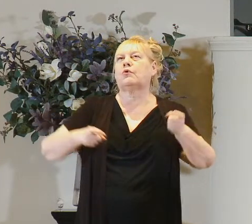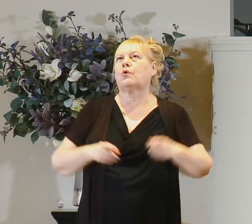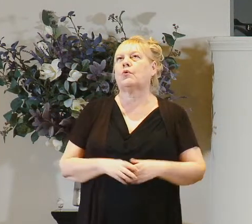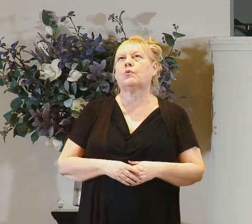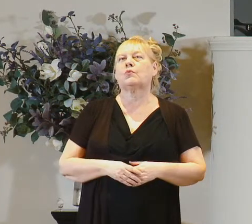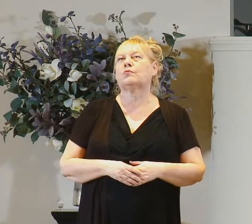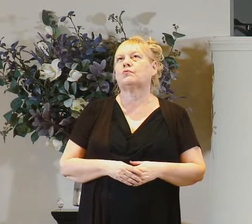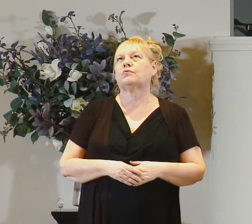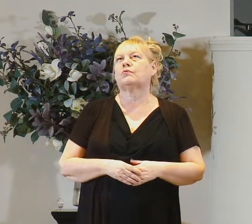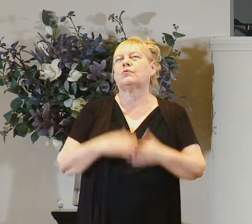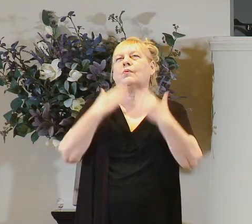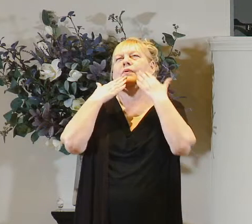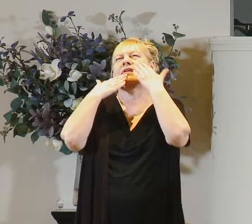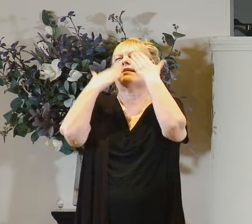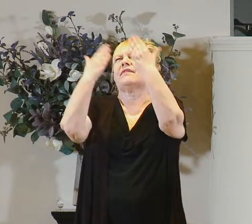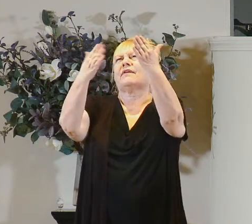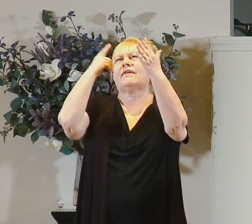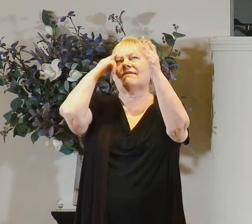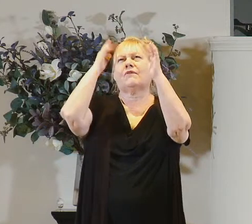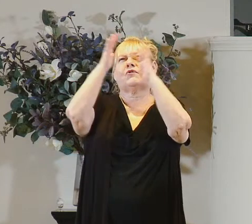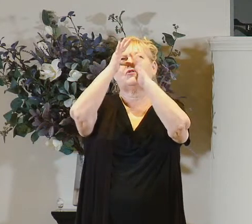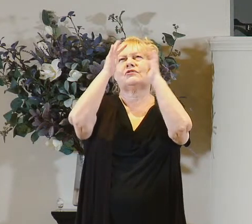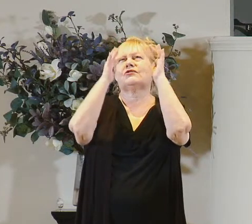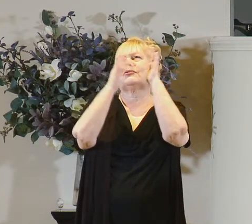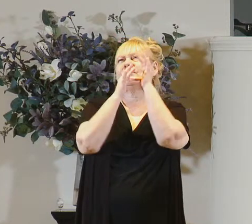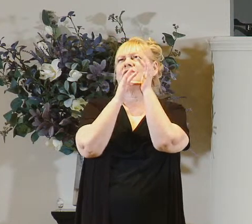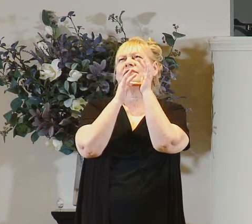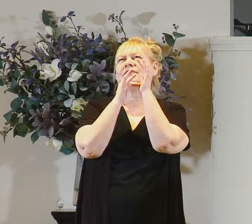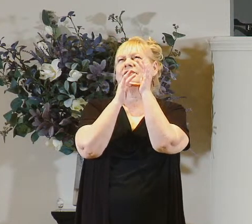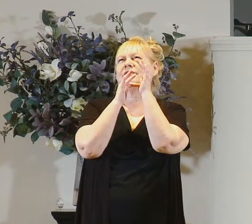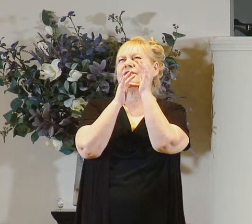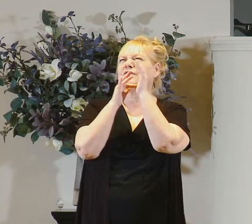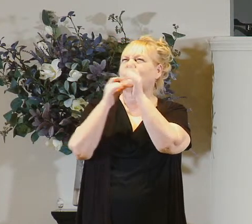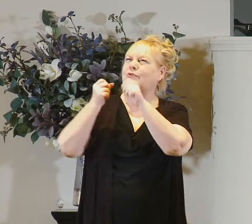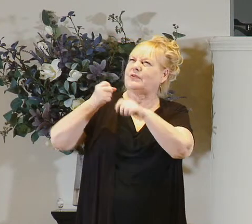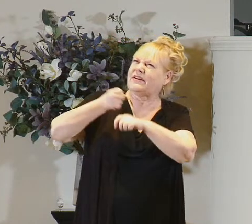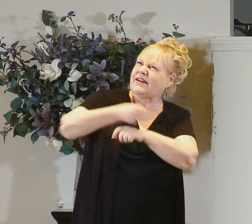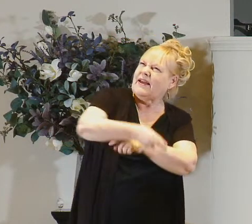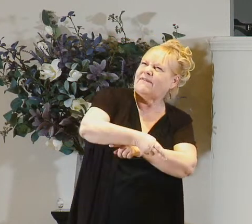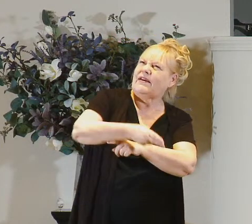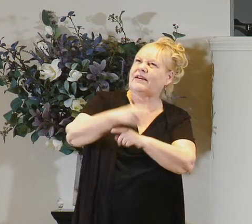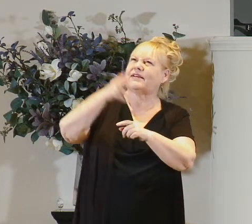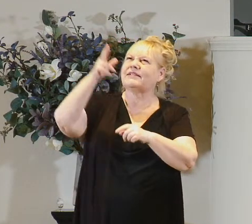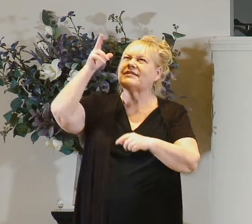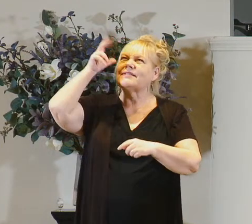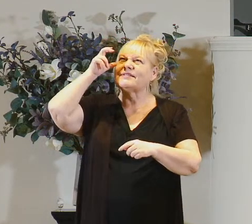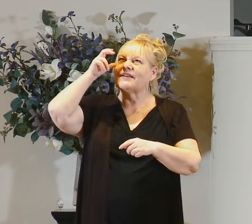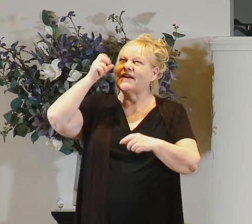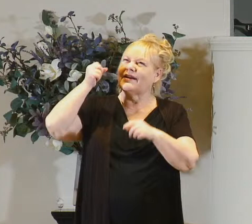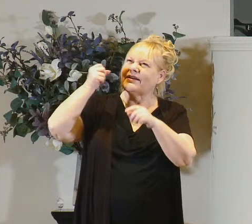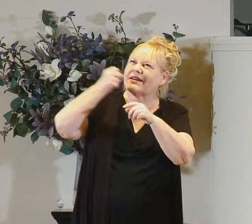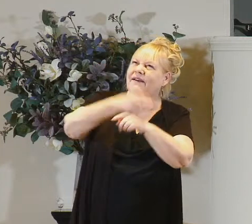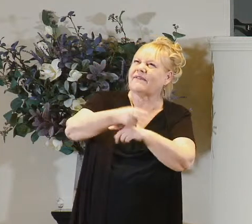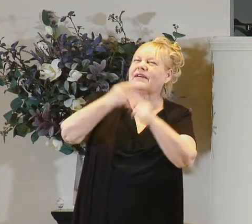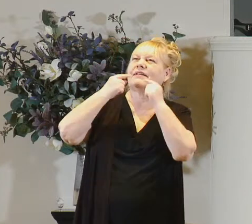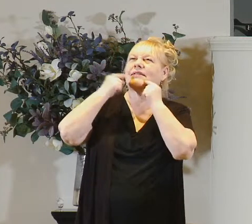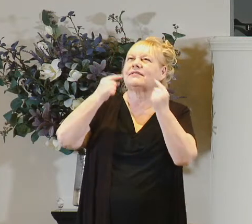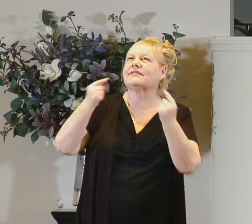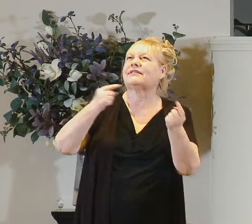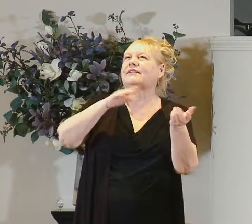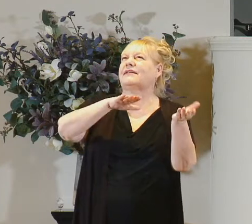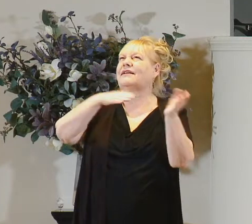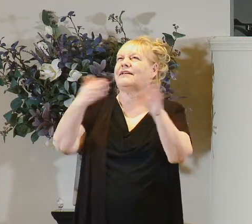we thank you for jesus who has defeated satan who has defeated sin and death